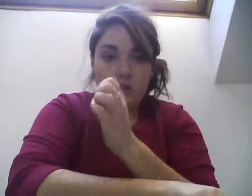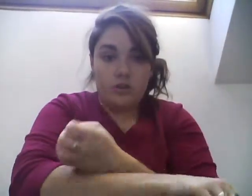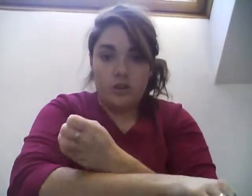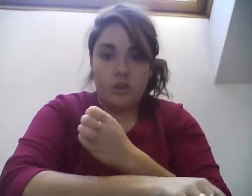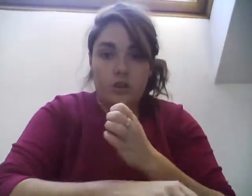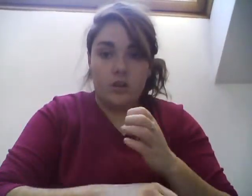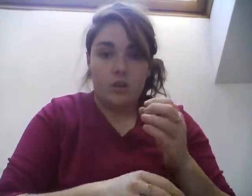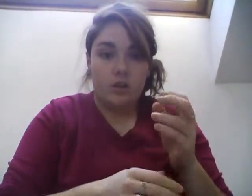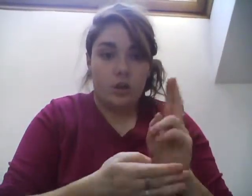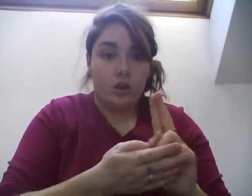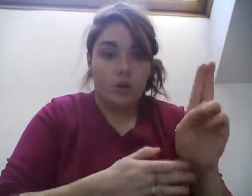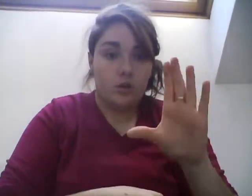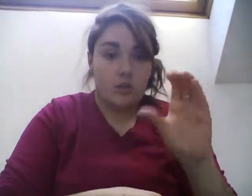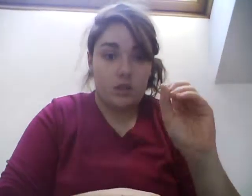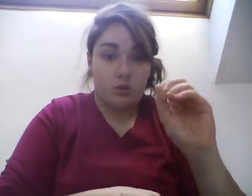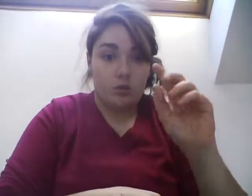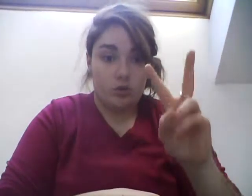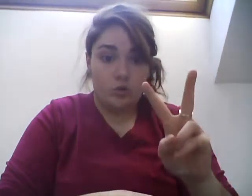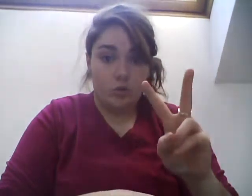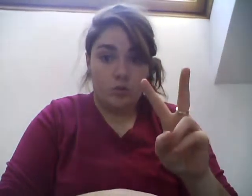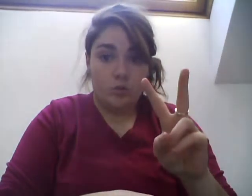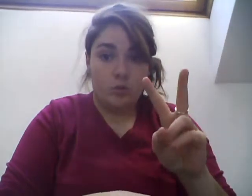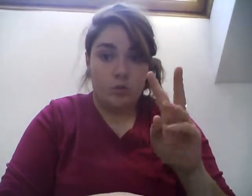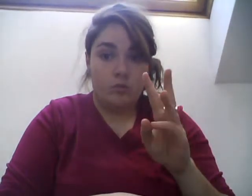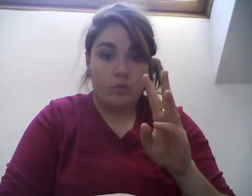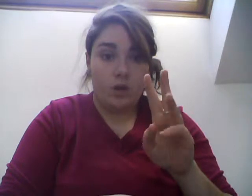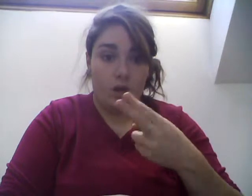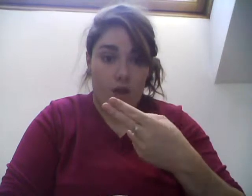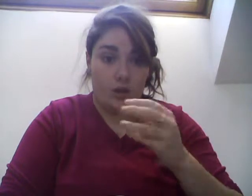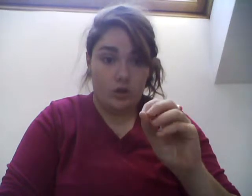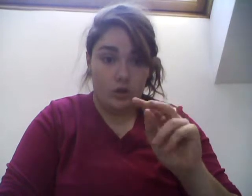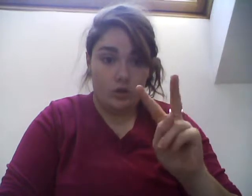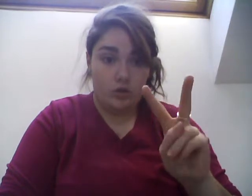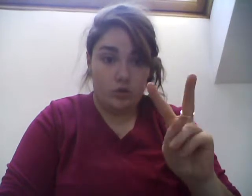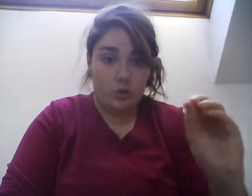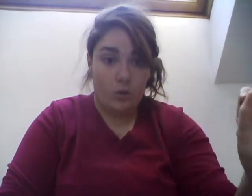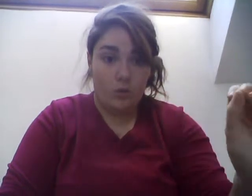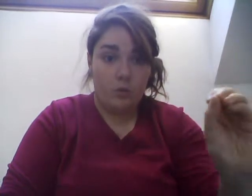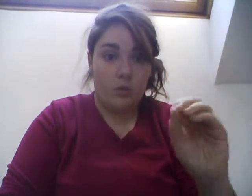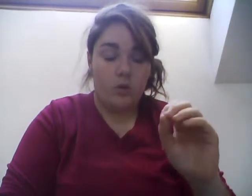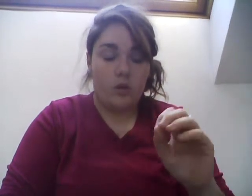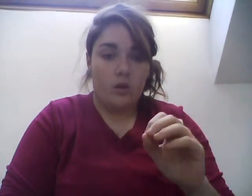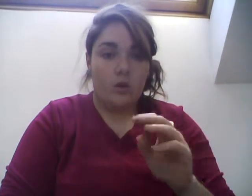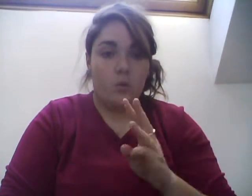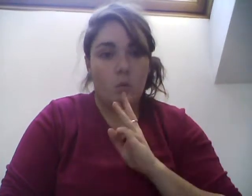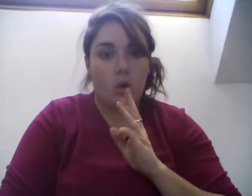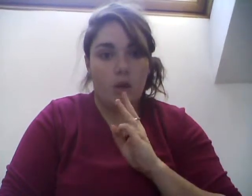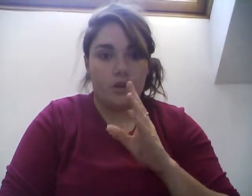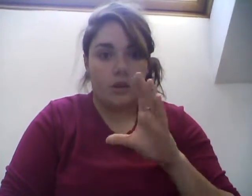And we will see these coming up on our screen in a little bit. And then they're going to make the sugar,